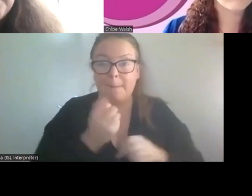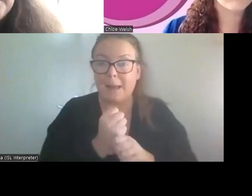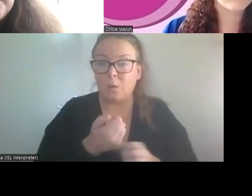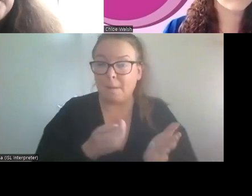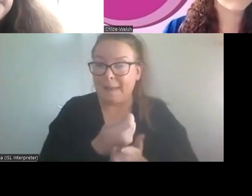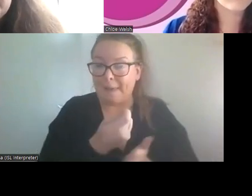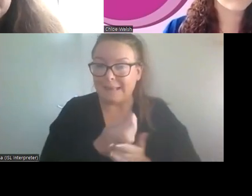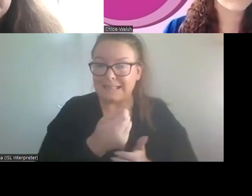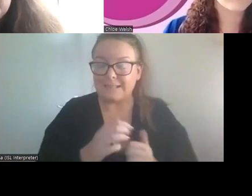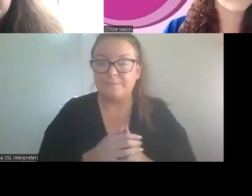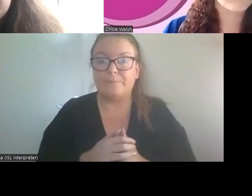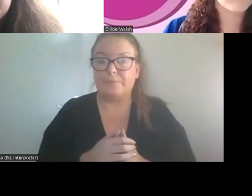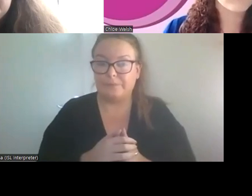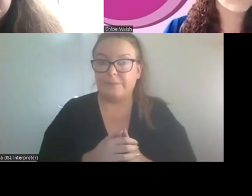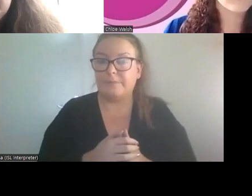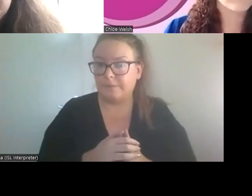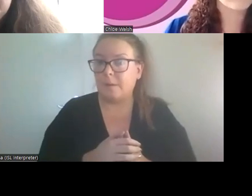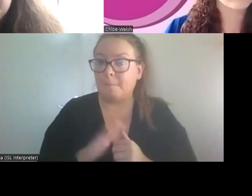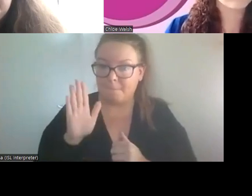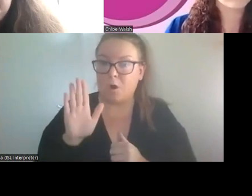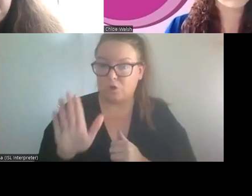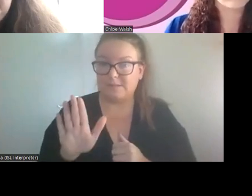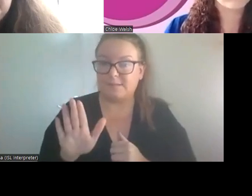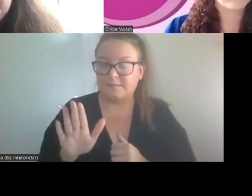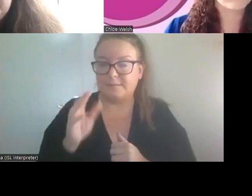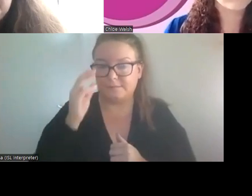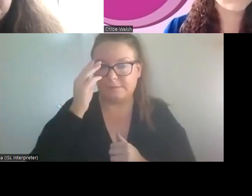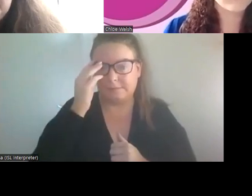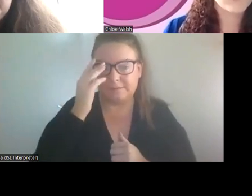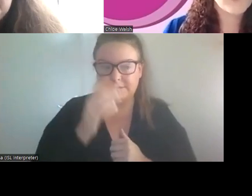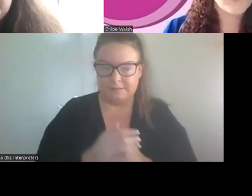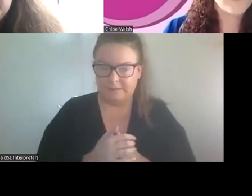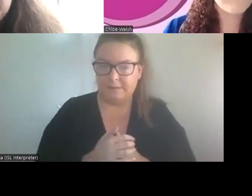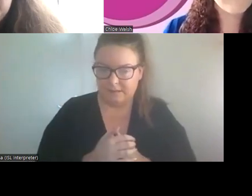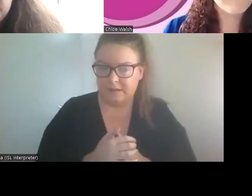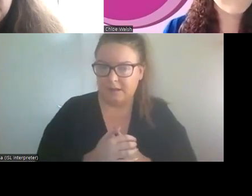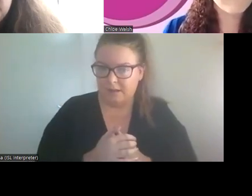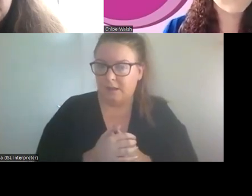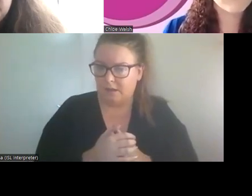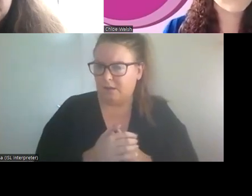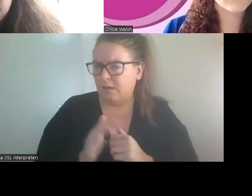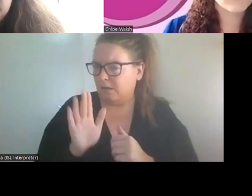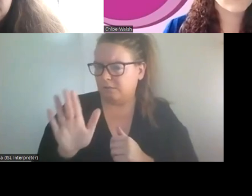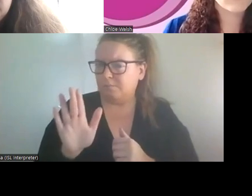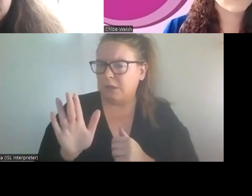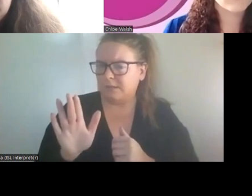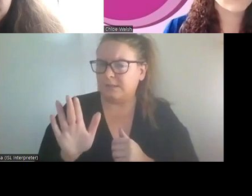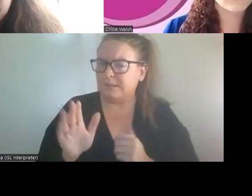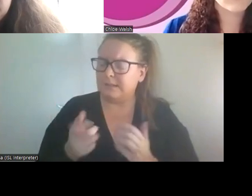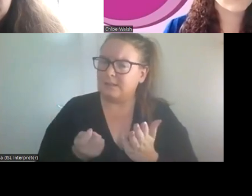They'll, they'll have to be, they'll have to be compensated for,